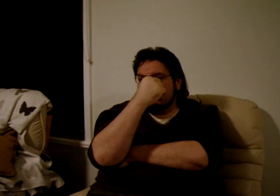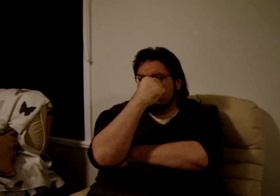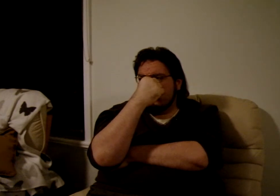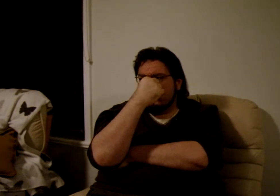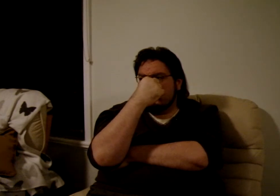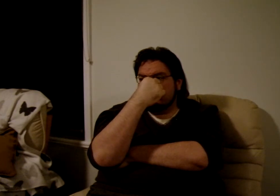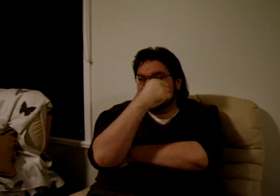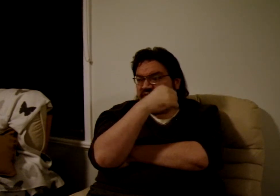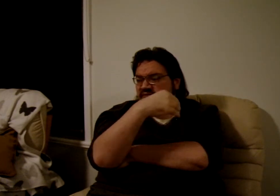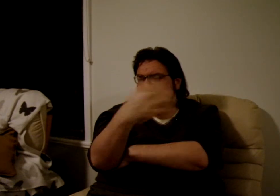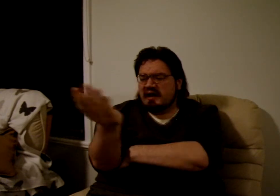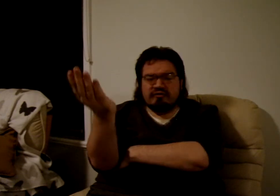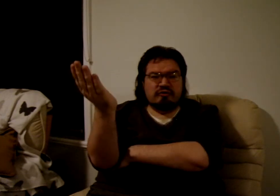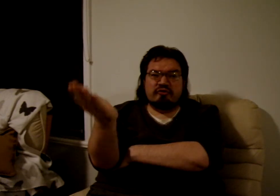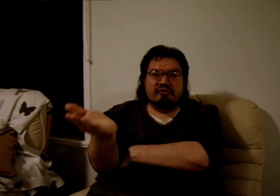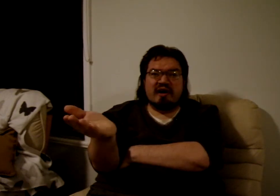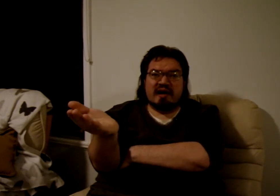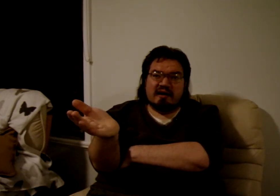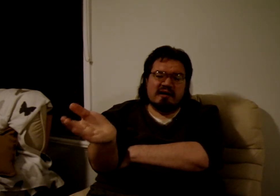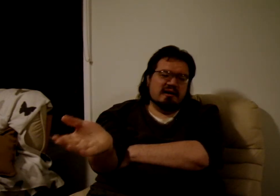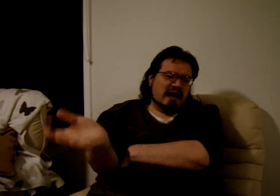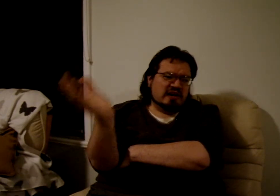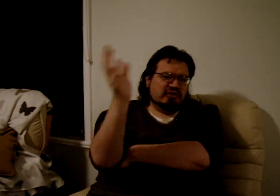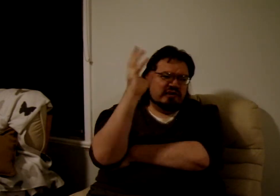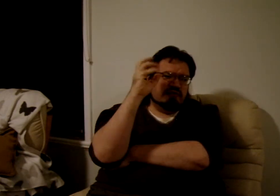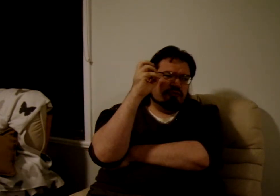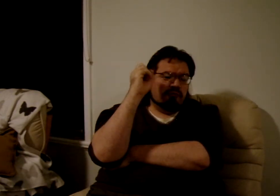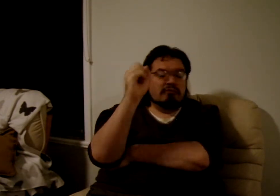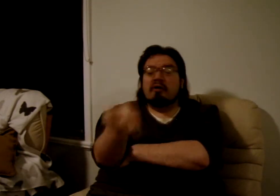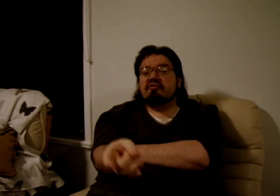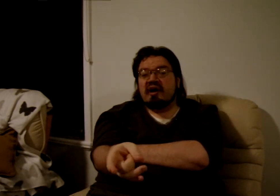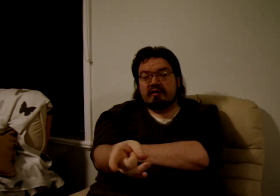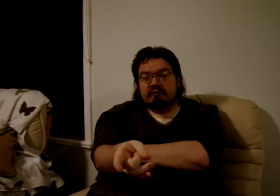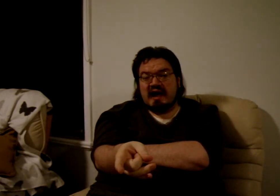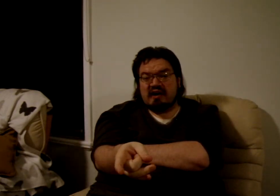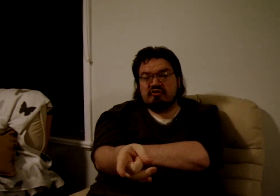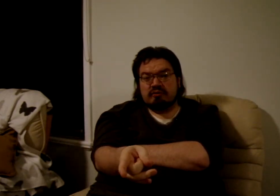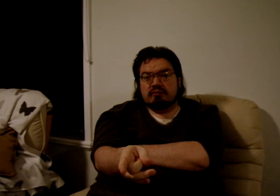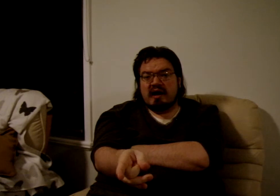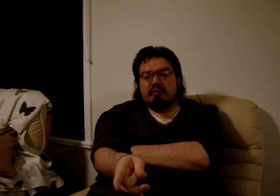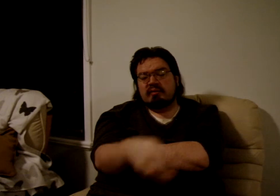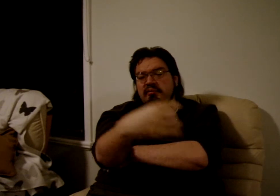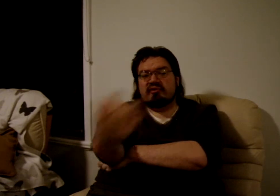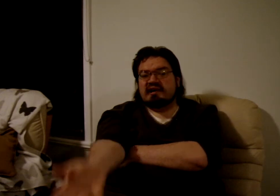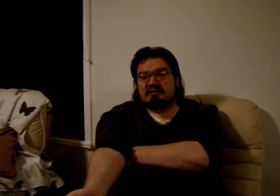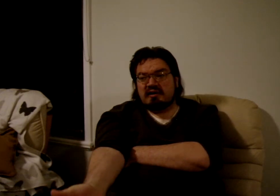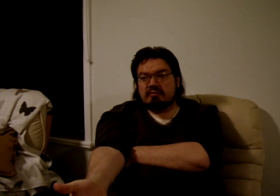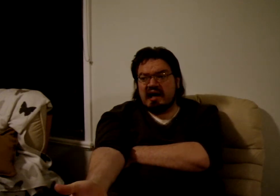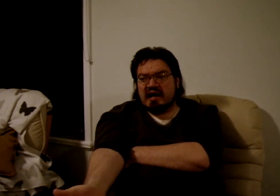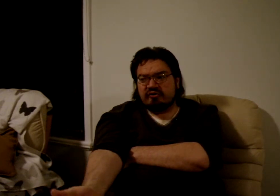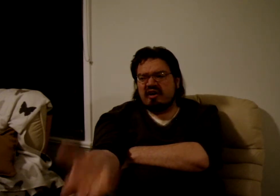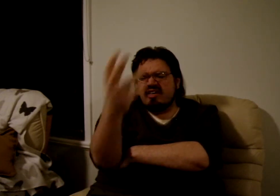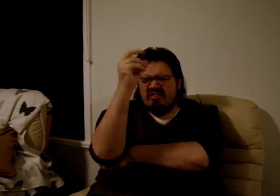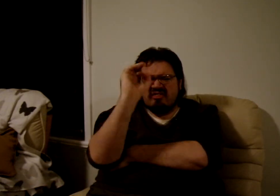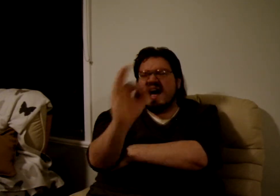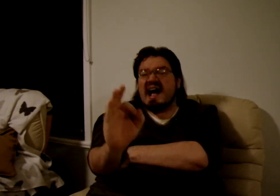as you desire actually leads to a more violent reaction when people find out about your past, that,